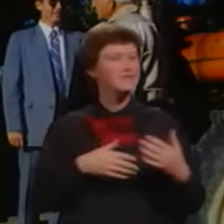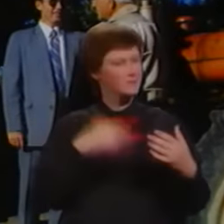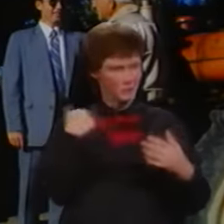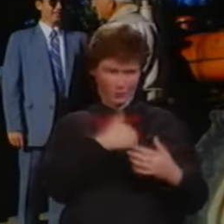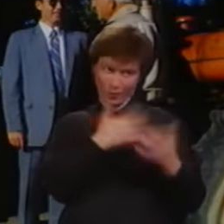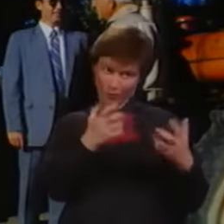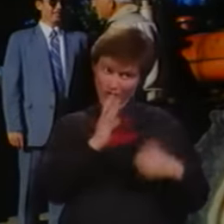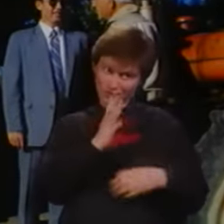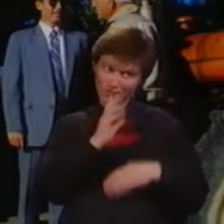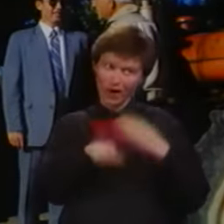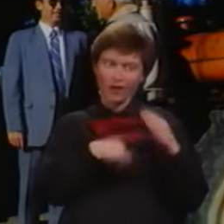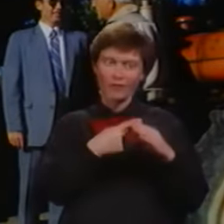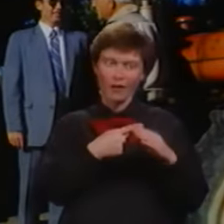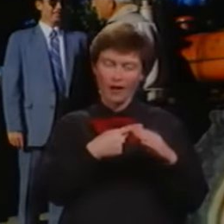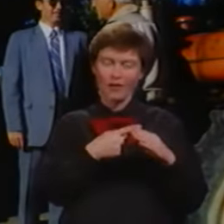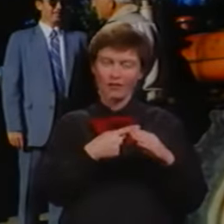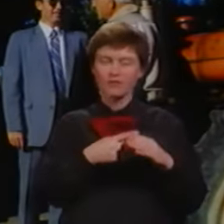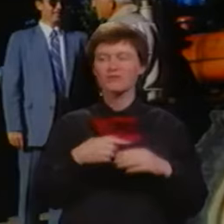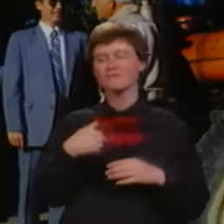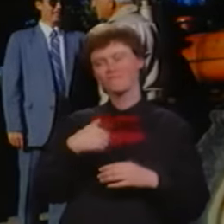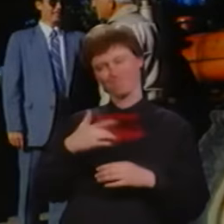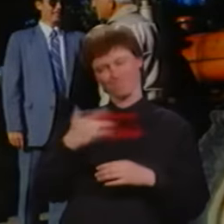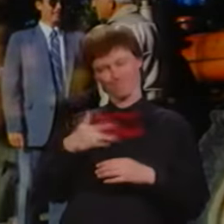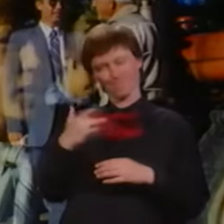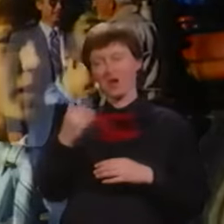I figured it was when I saw you coming.